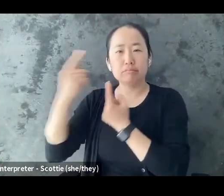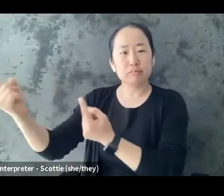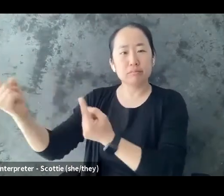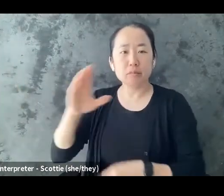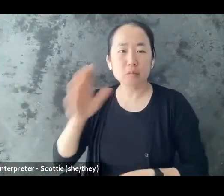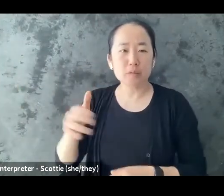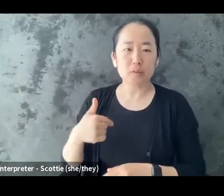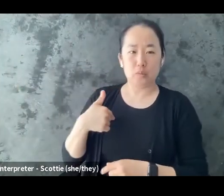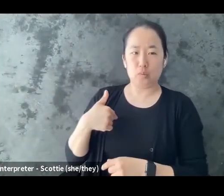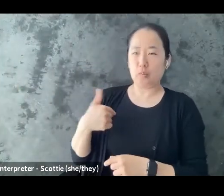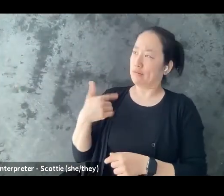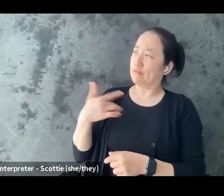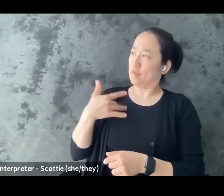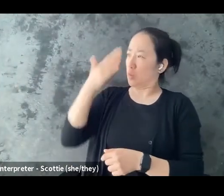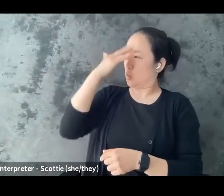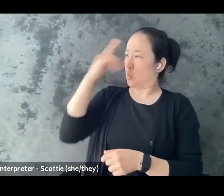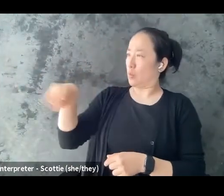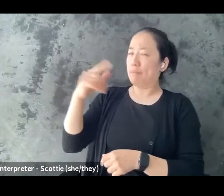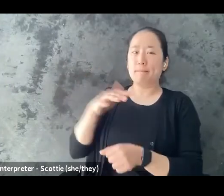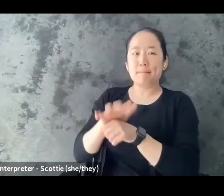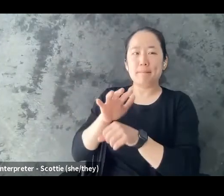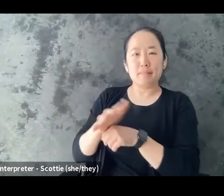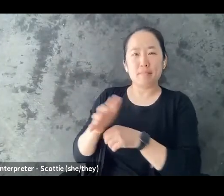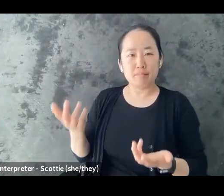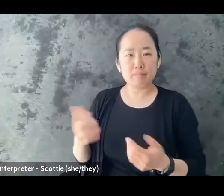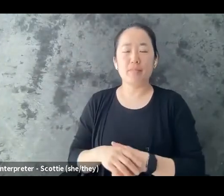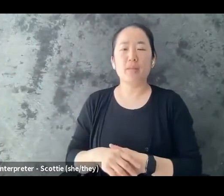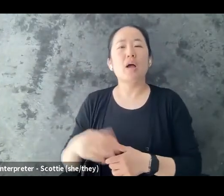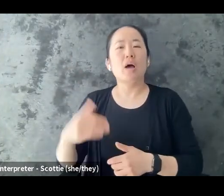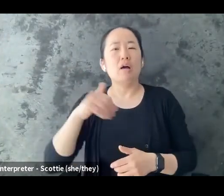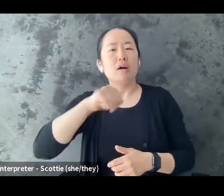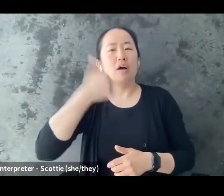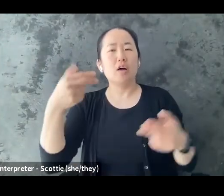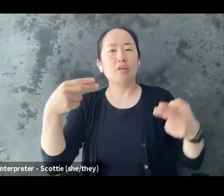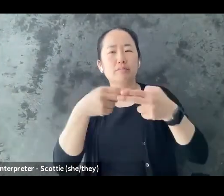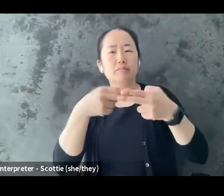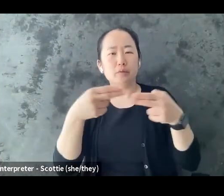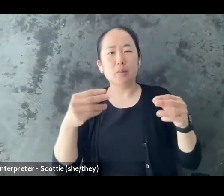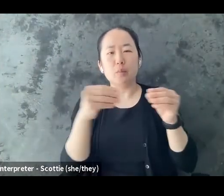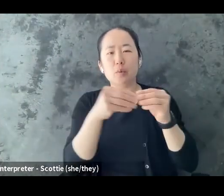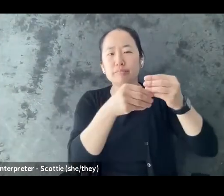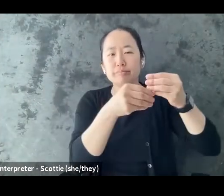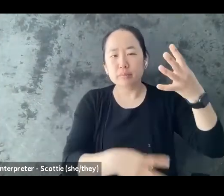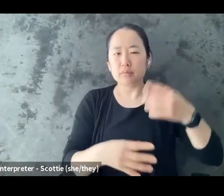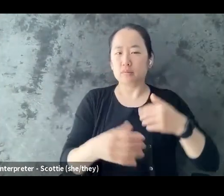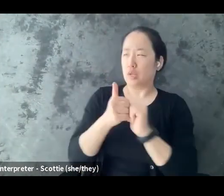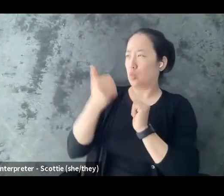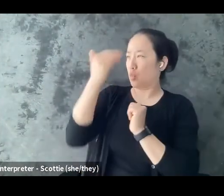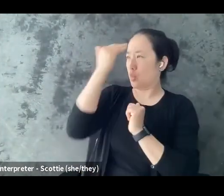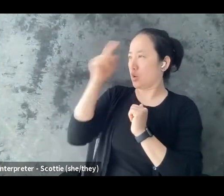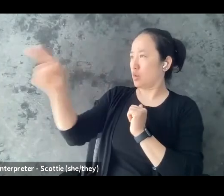to share with someone so we'll talk about that more later but just having that question answered could be helpful and give you more